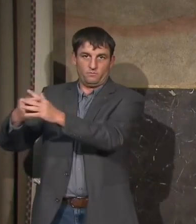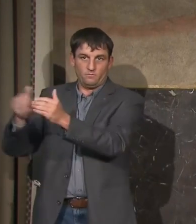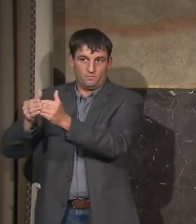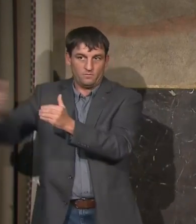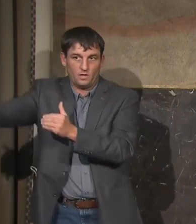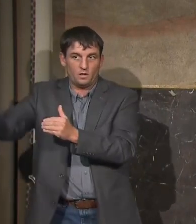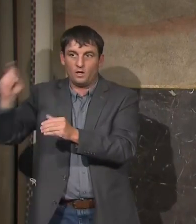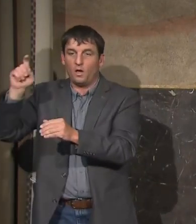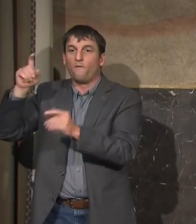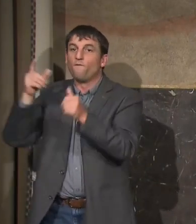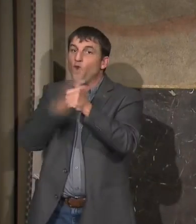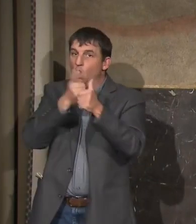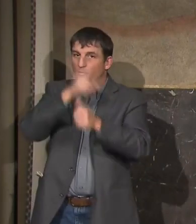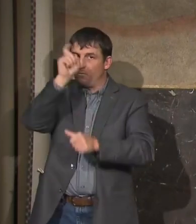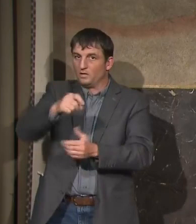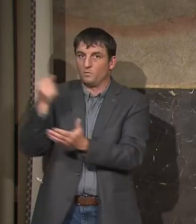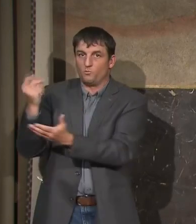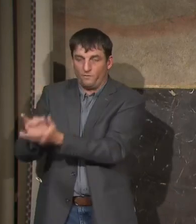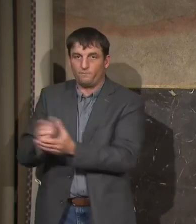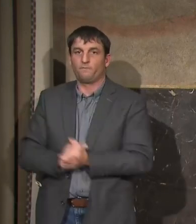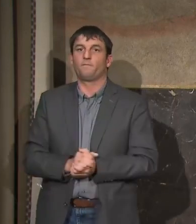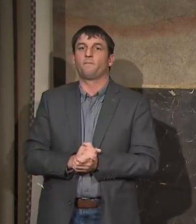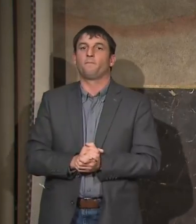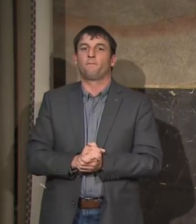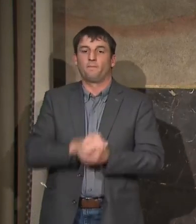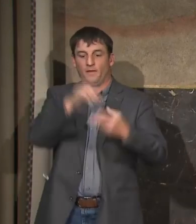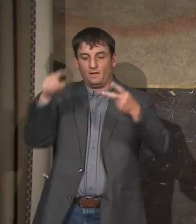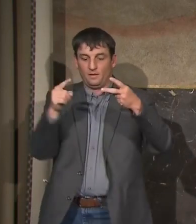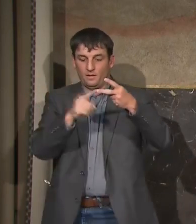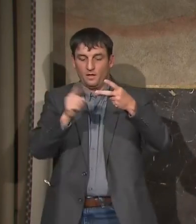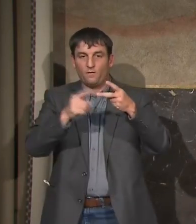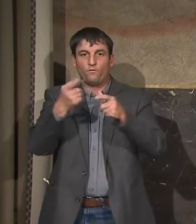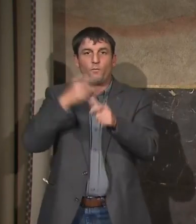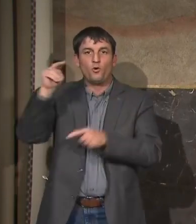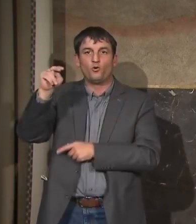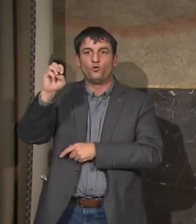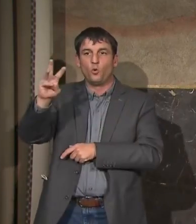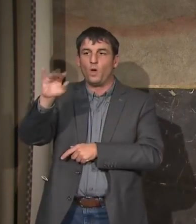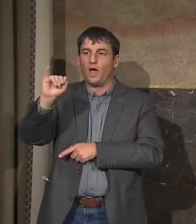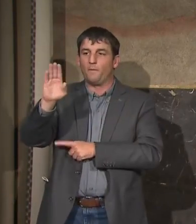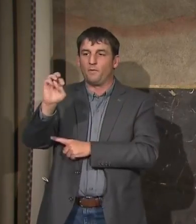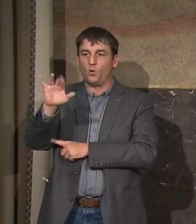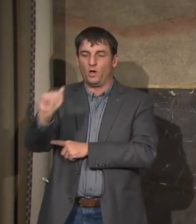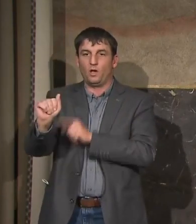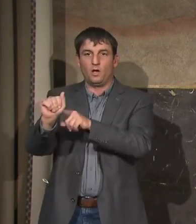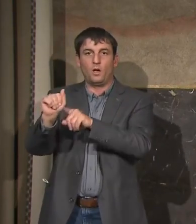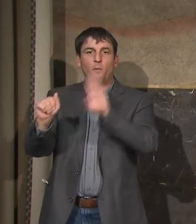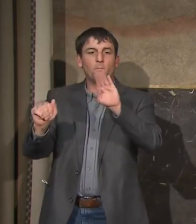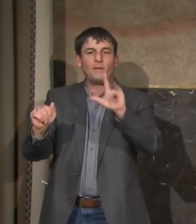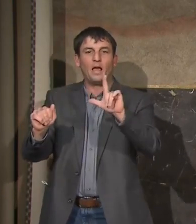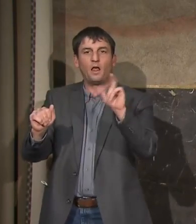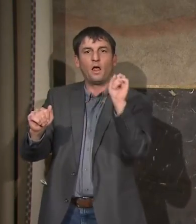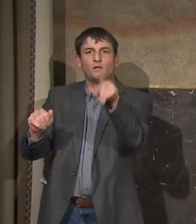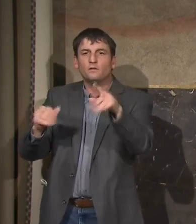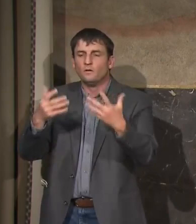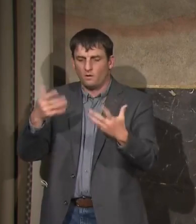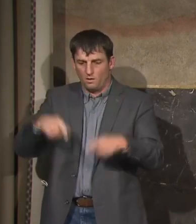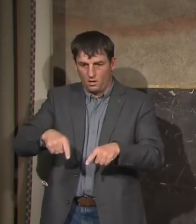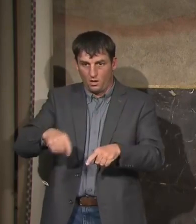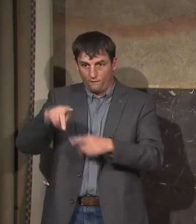Second question comes from New Iberia. Bill wants to know, during phase one, will the DMVs open up?